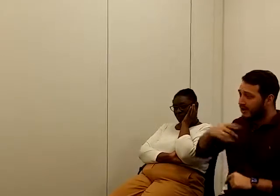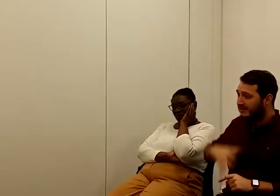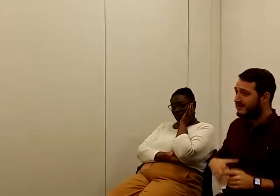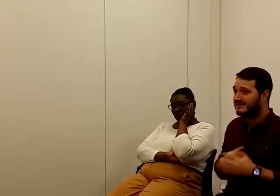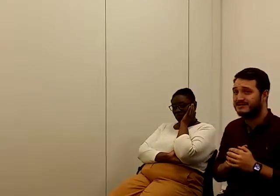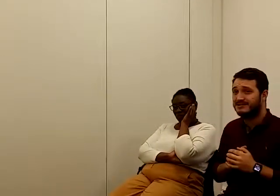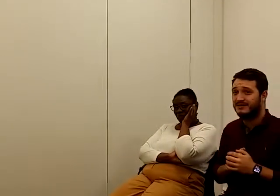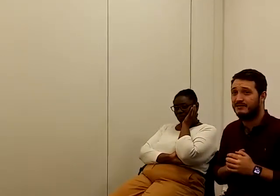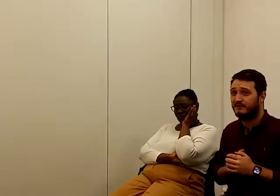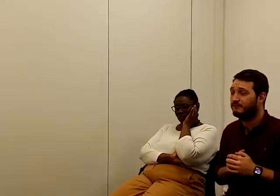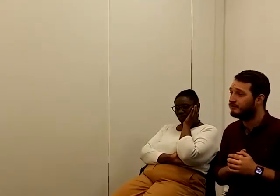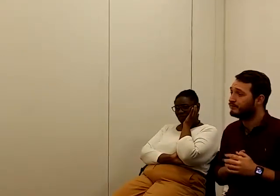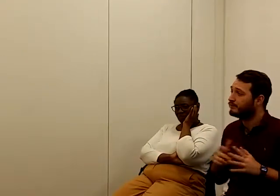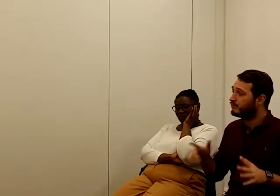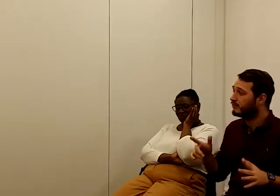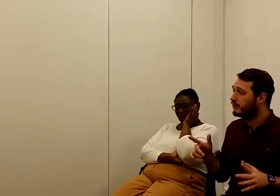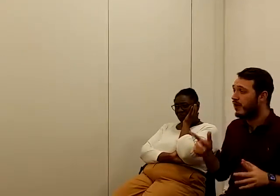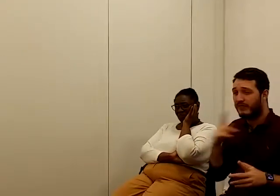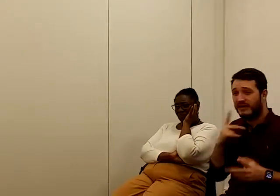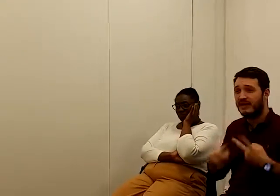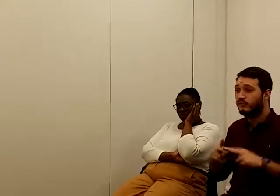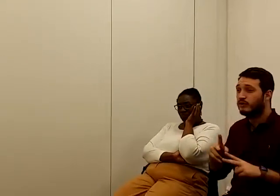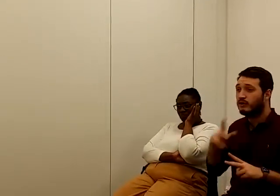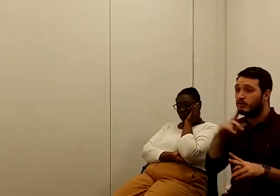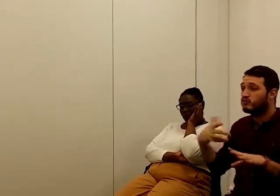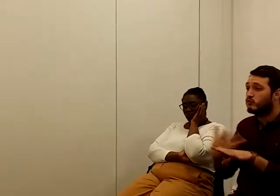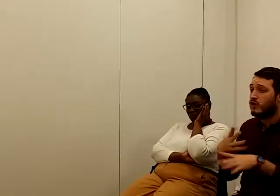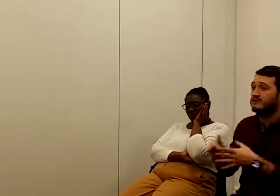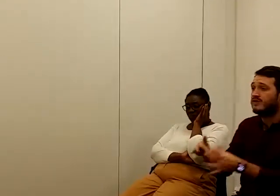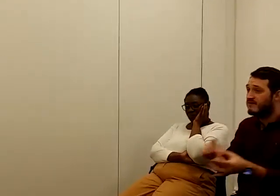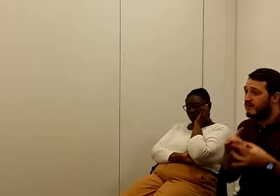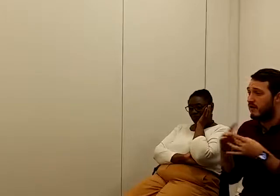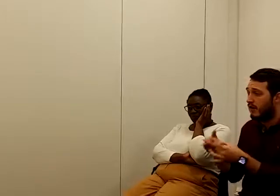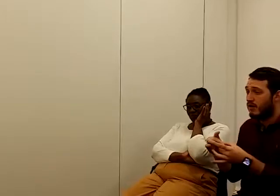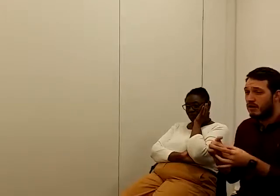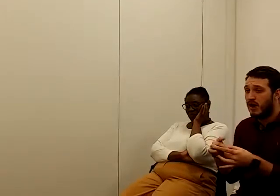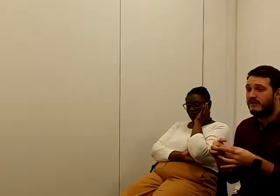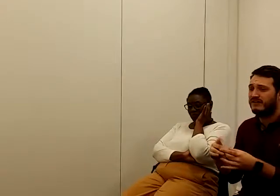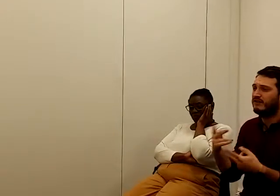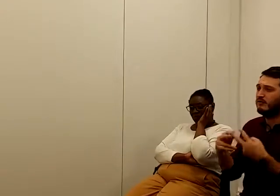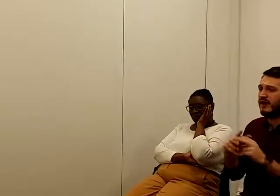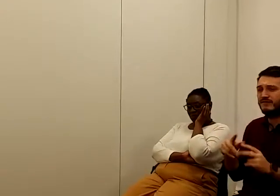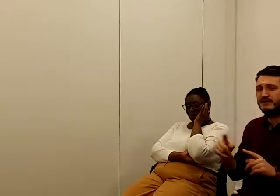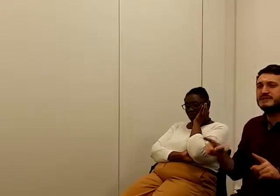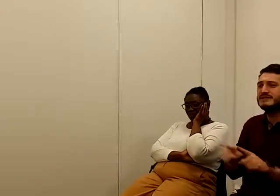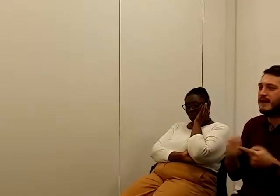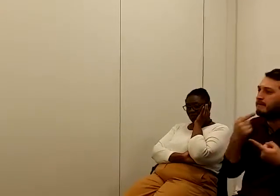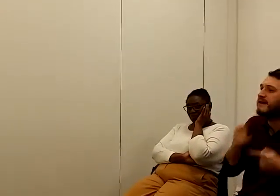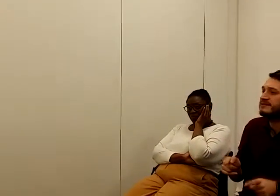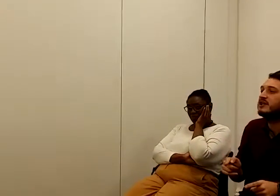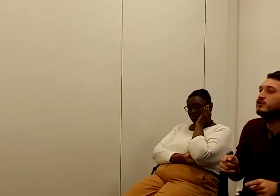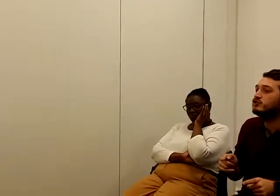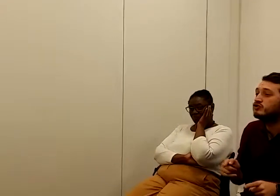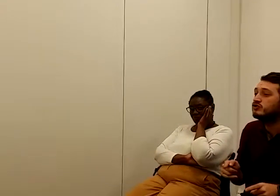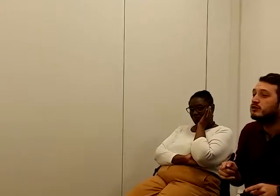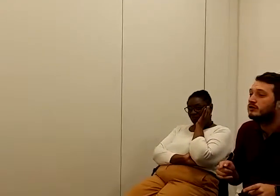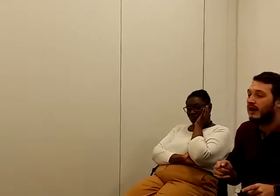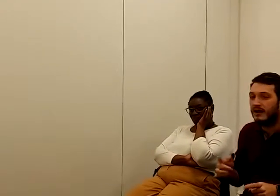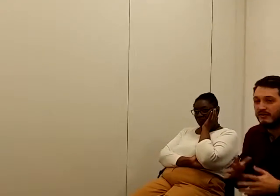that if we're going to come together and have a message, it is that we're going to try and ask to go all together.